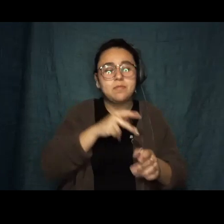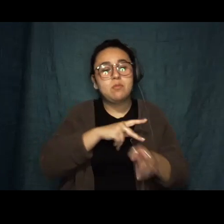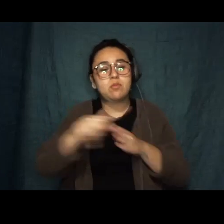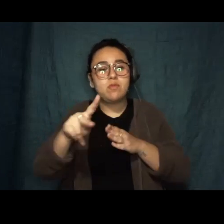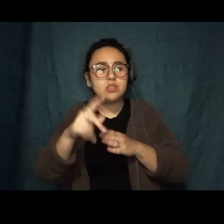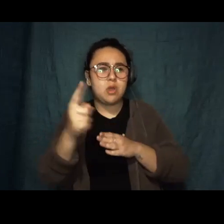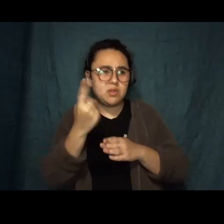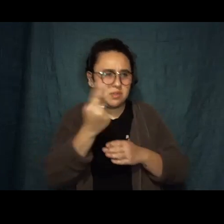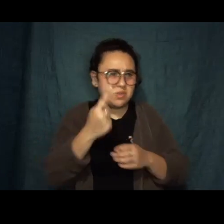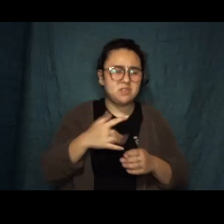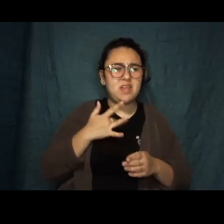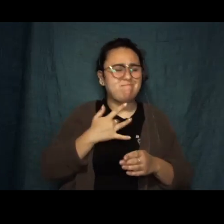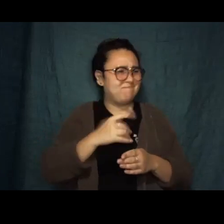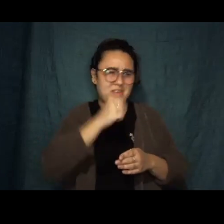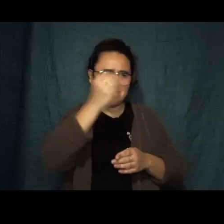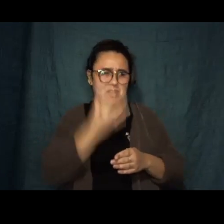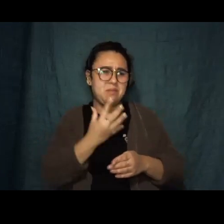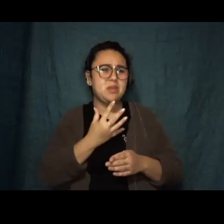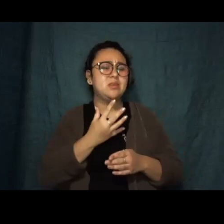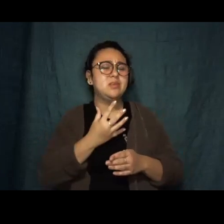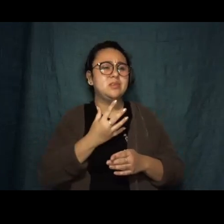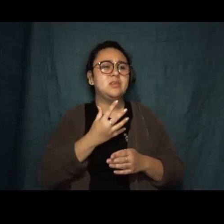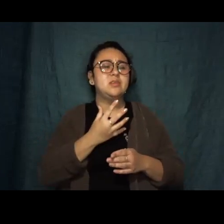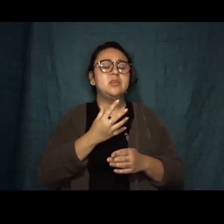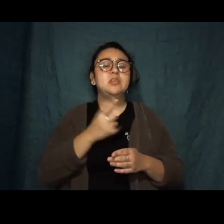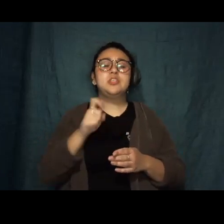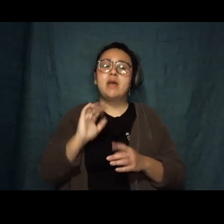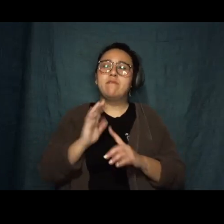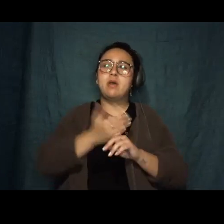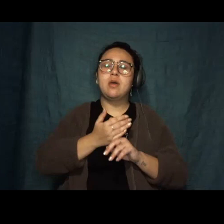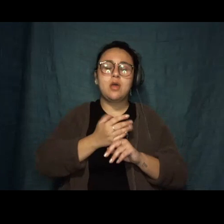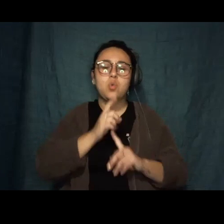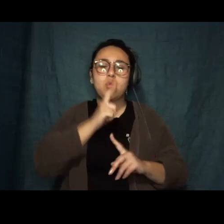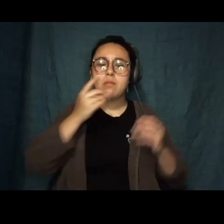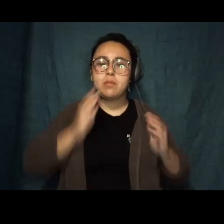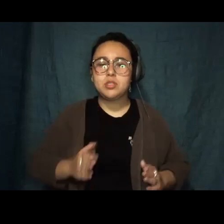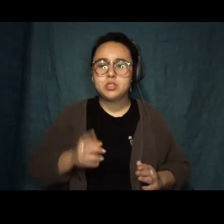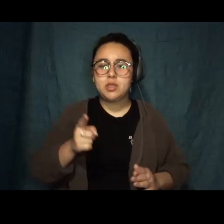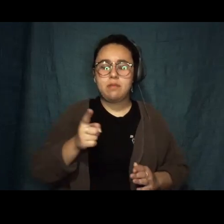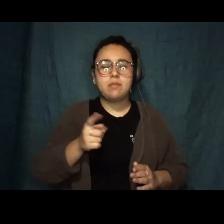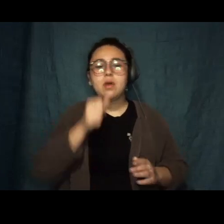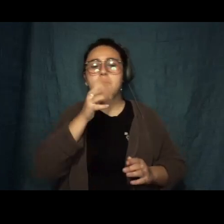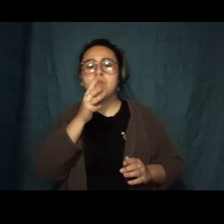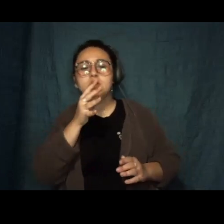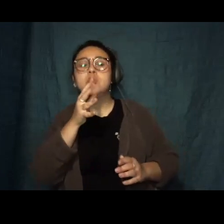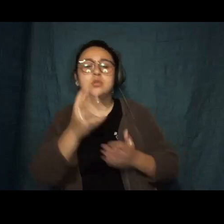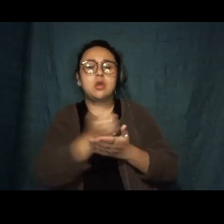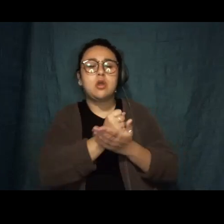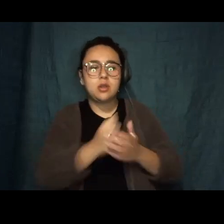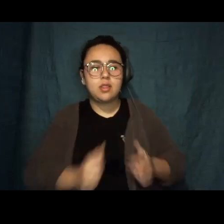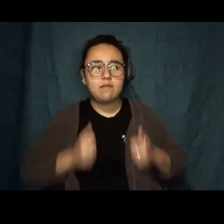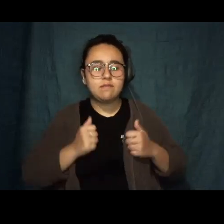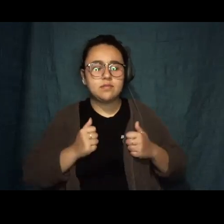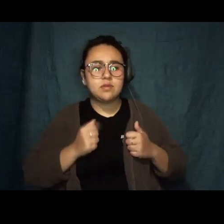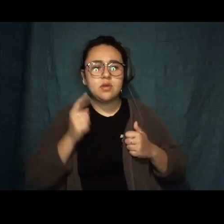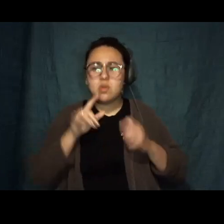to be told, which meant she had to look like a real person to them, like a person whose mother deserved to live, like someone who loved somebody. Whatever information they weren't